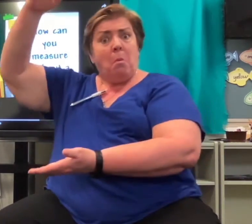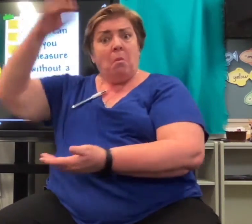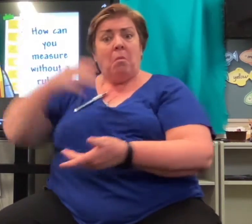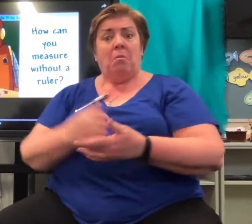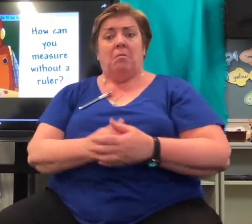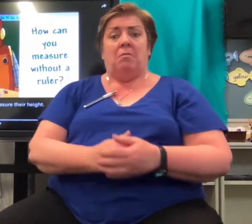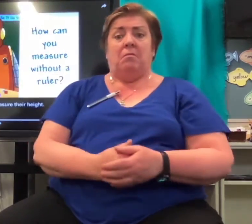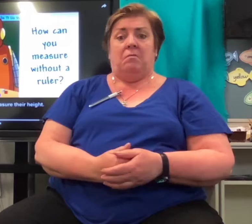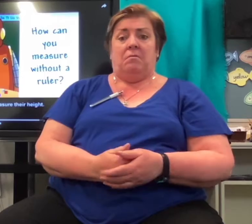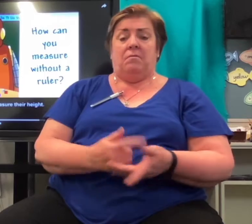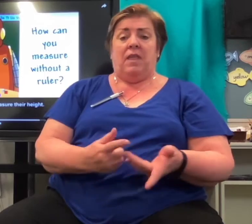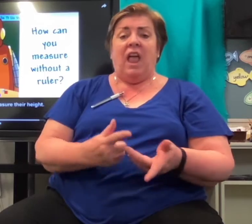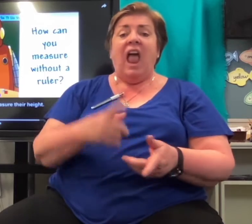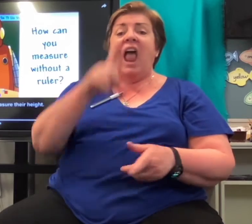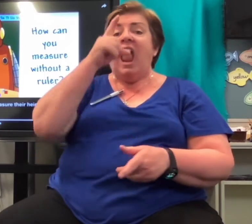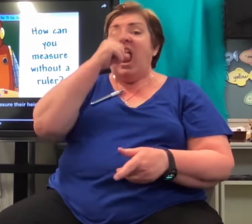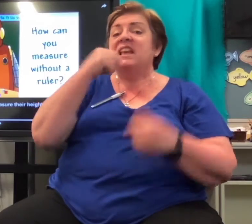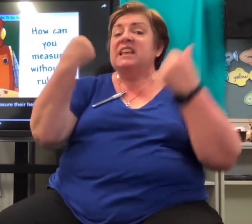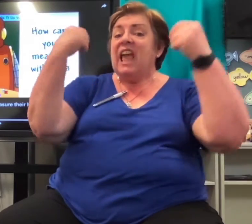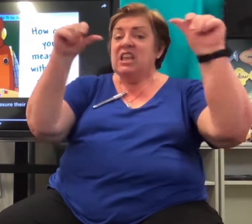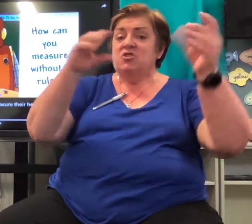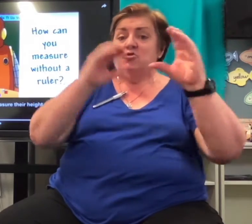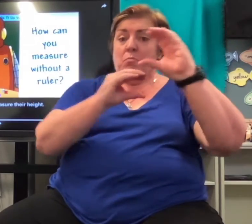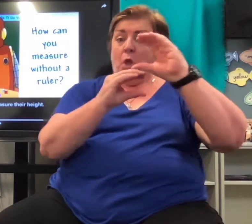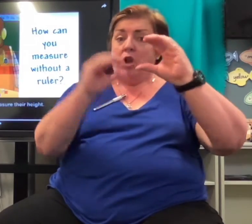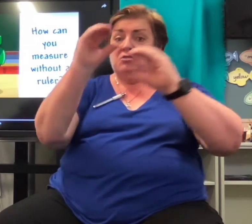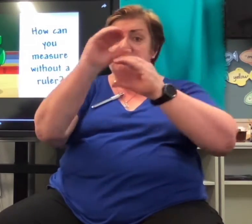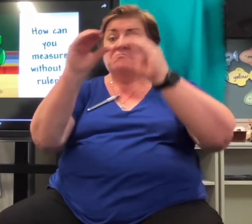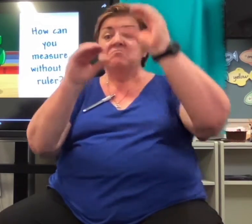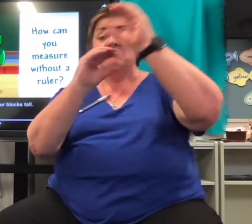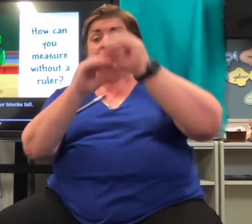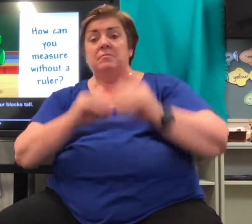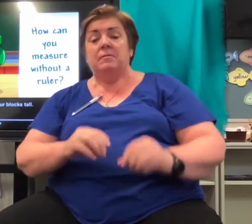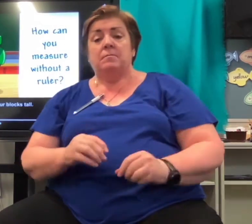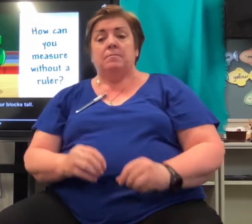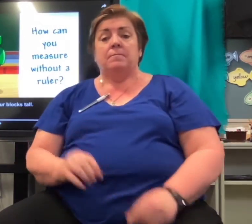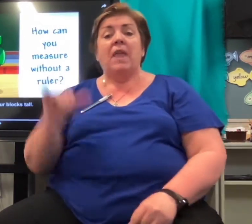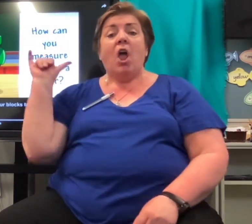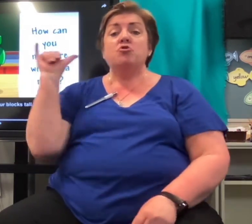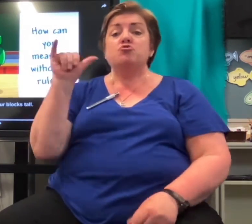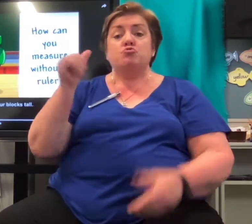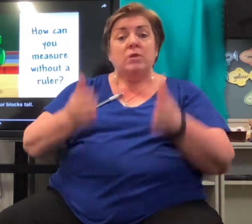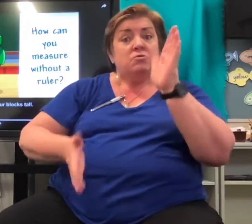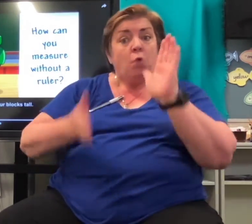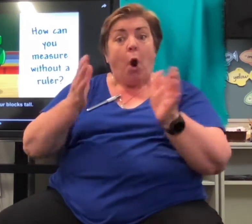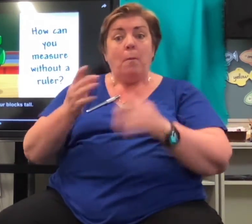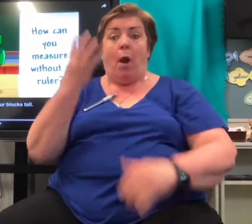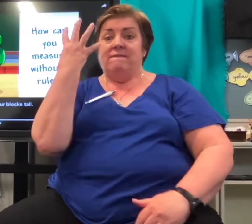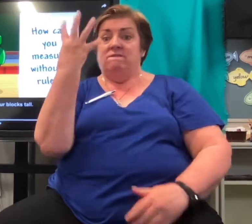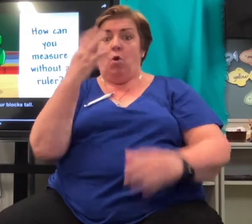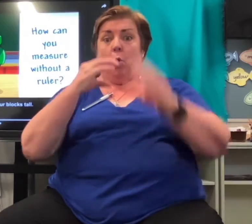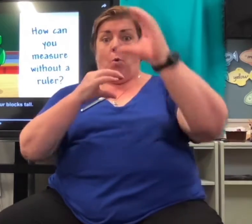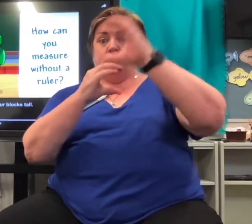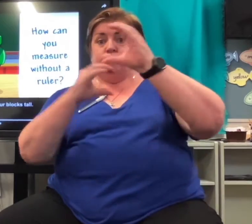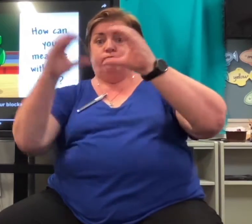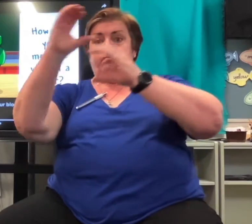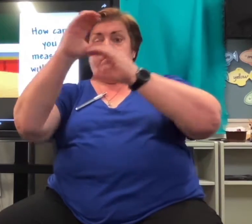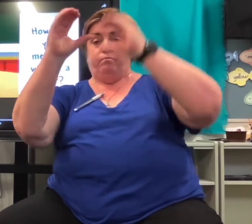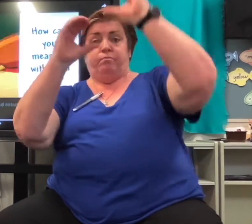We can use blocks to measure their height. The green robot is four blocks tall. How